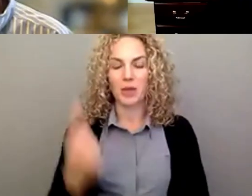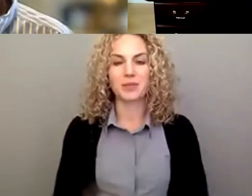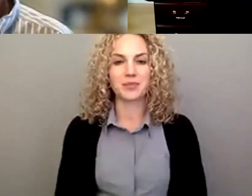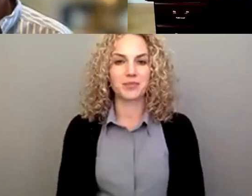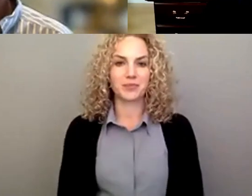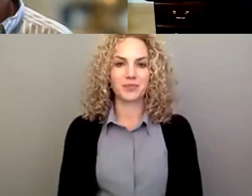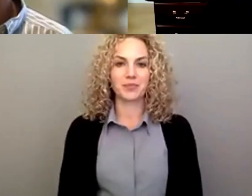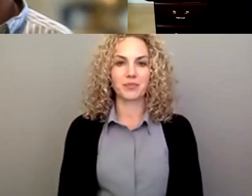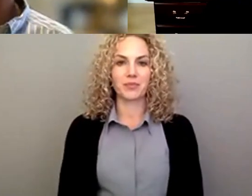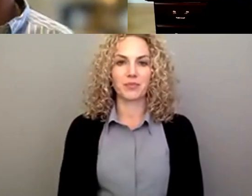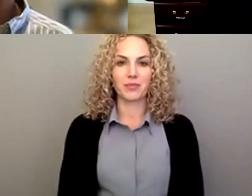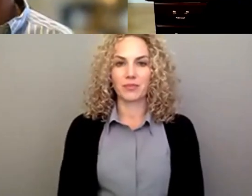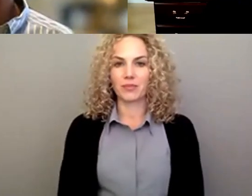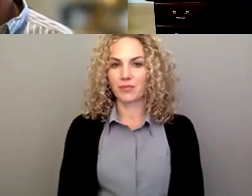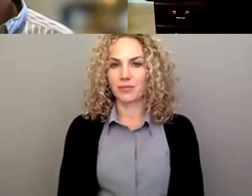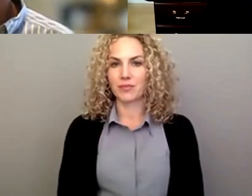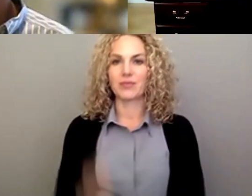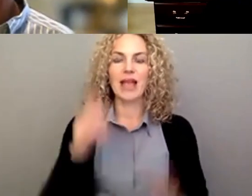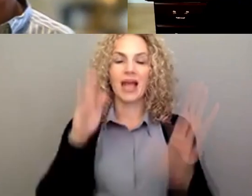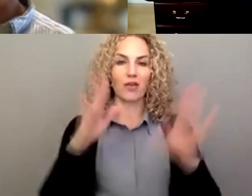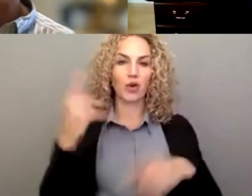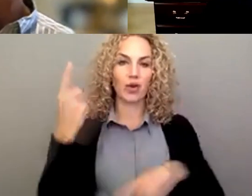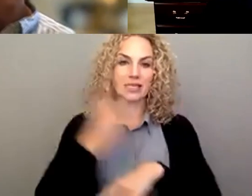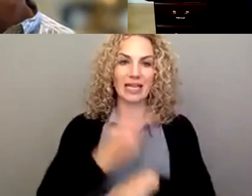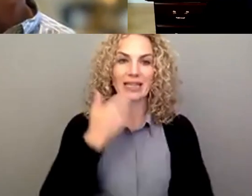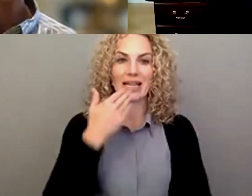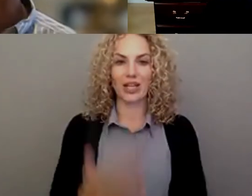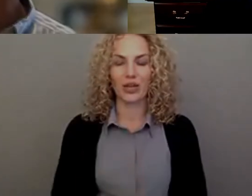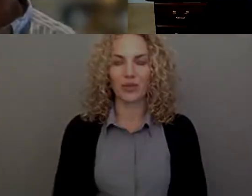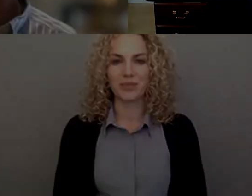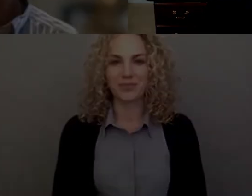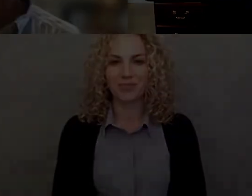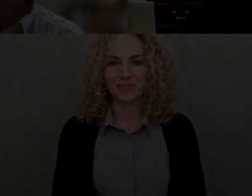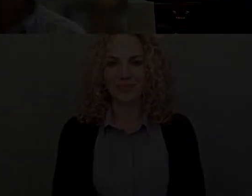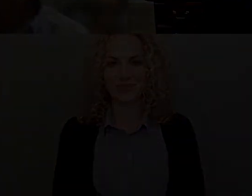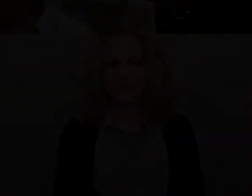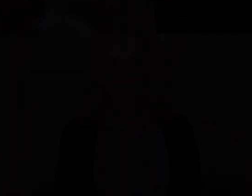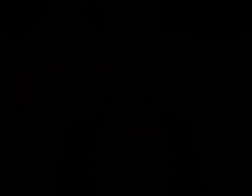Thank you. And have yourself a terrific day. Okay. Bye, everyone.